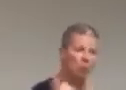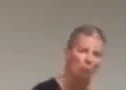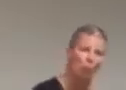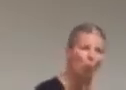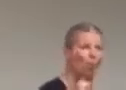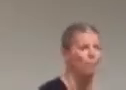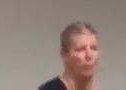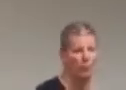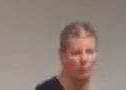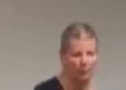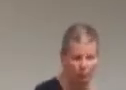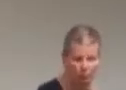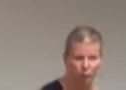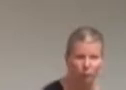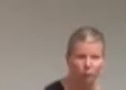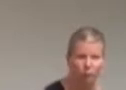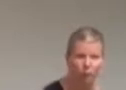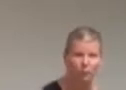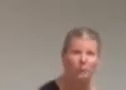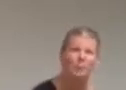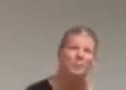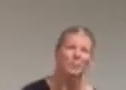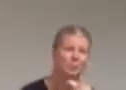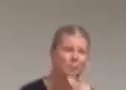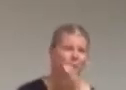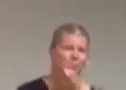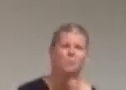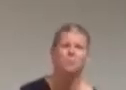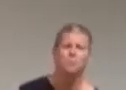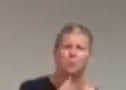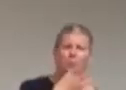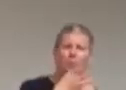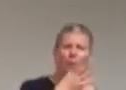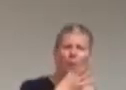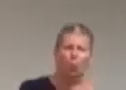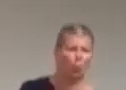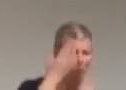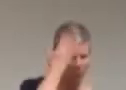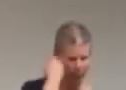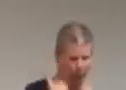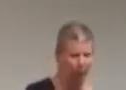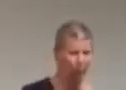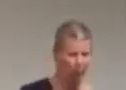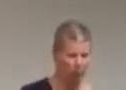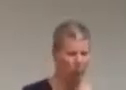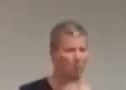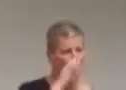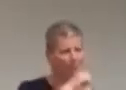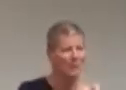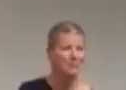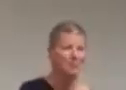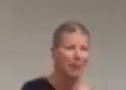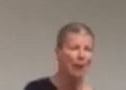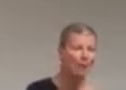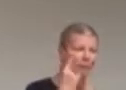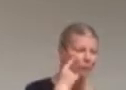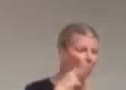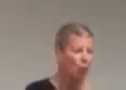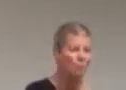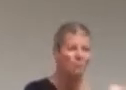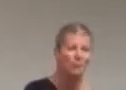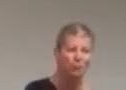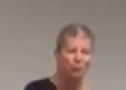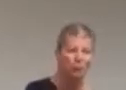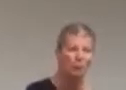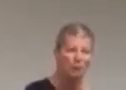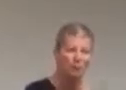Great. Yes? I missed a panel on asexuality and ethnicity. was in the deck march. But, I wanted